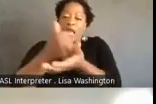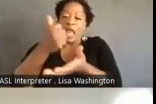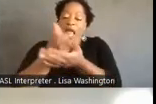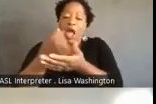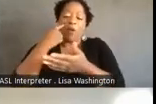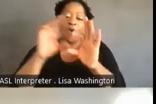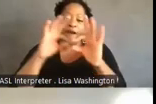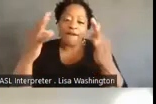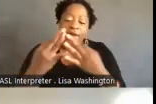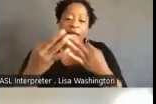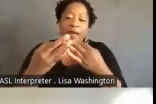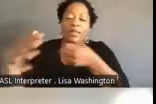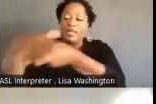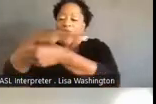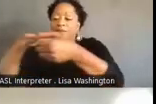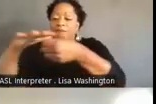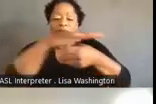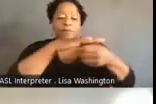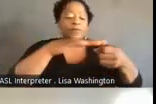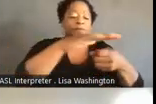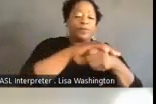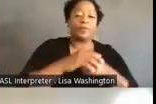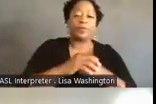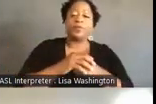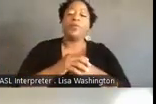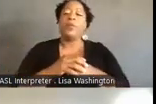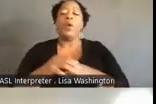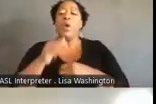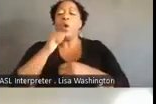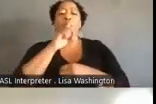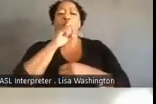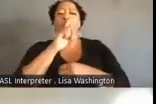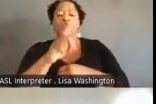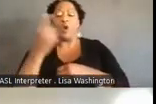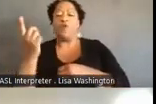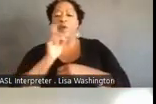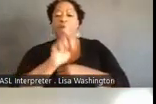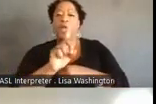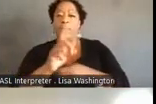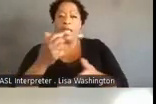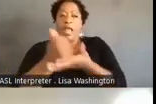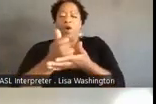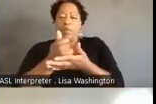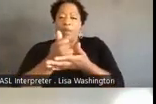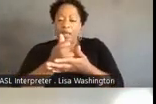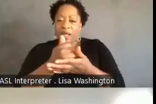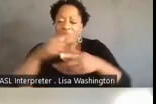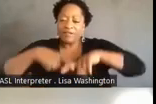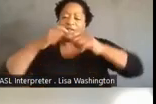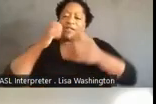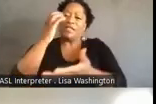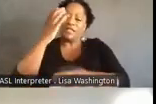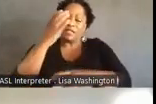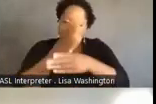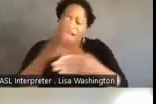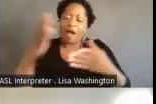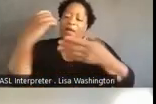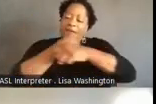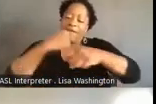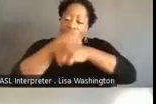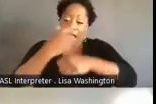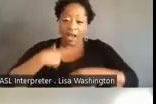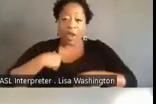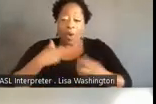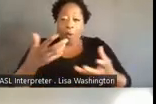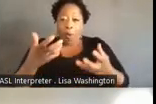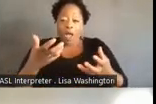industrial complex abolitionist lens would even be welcomed by the people involved in the fight. But we felt that we